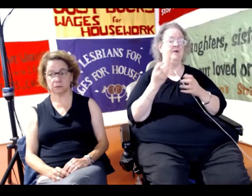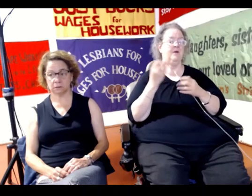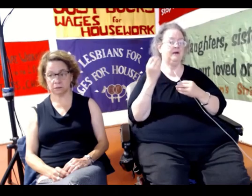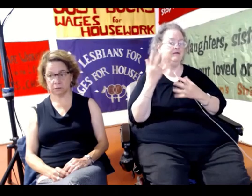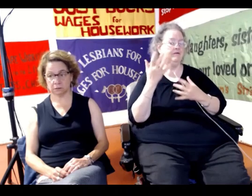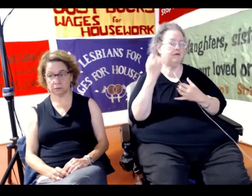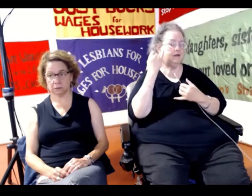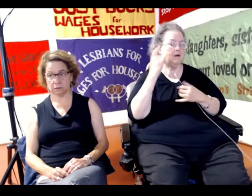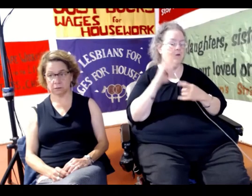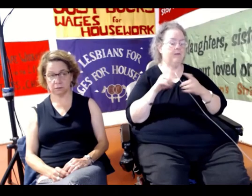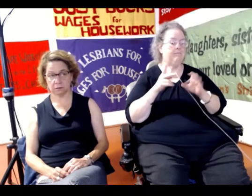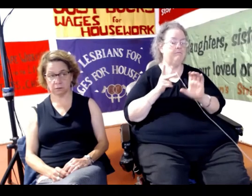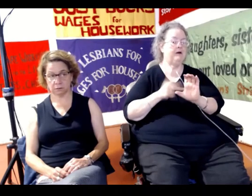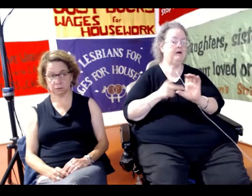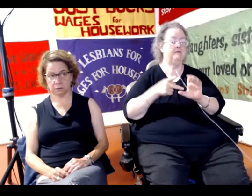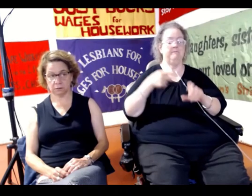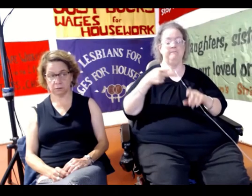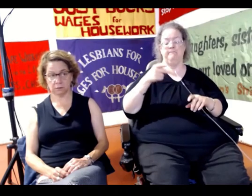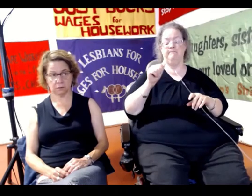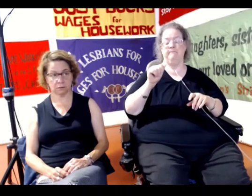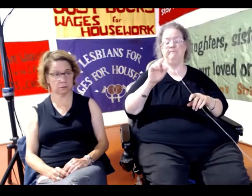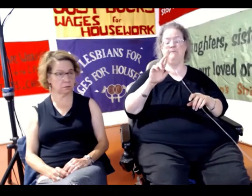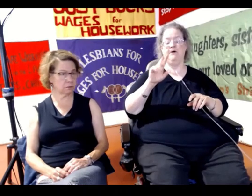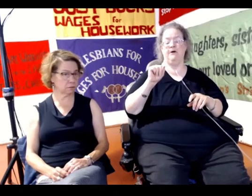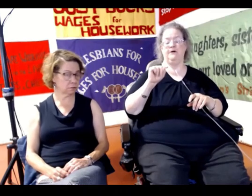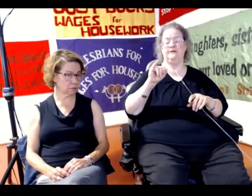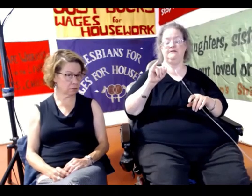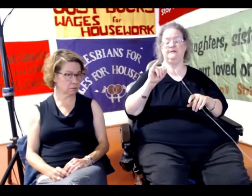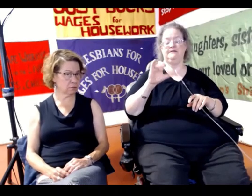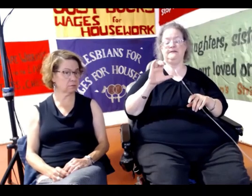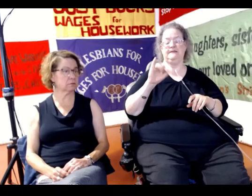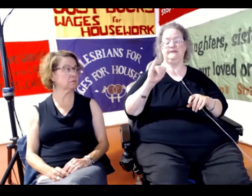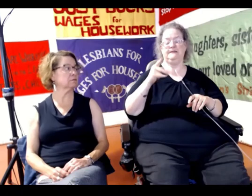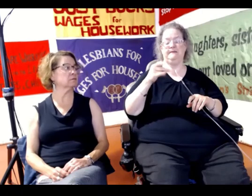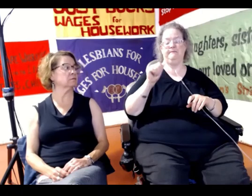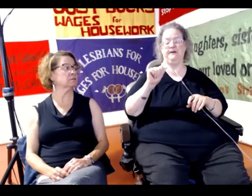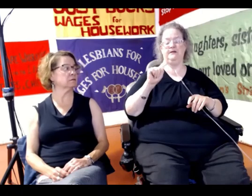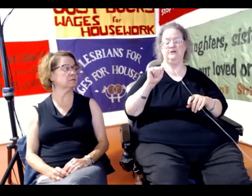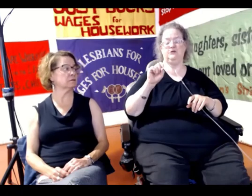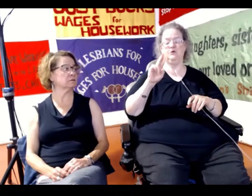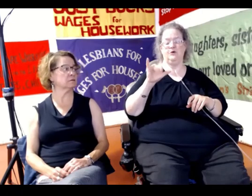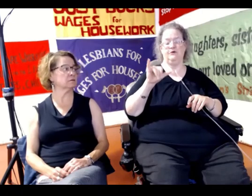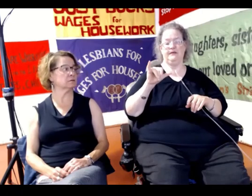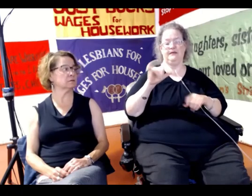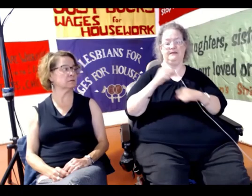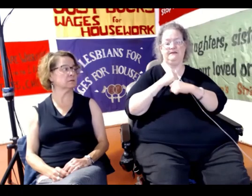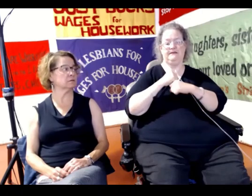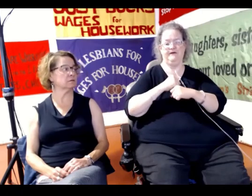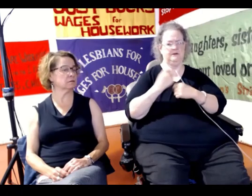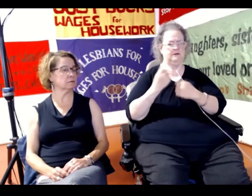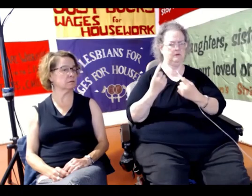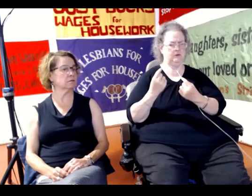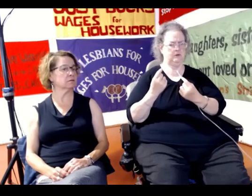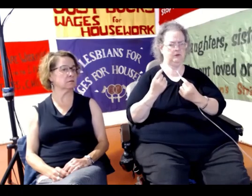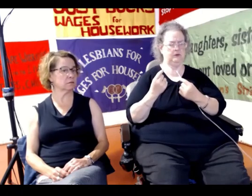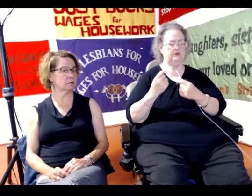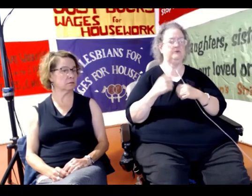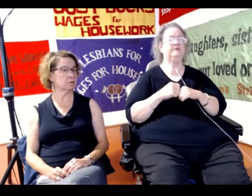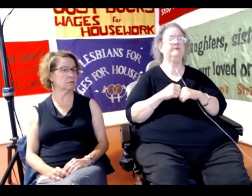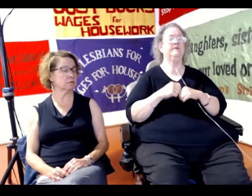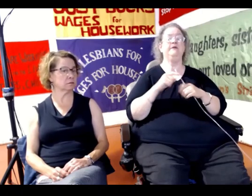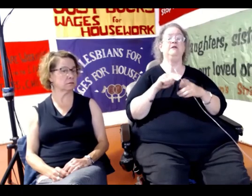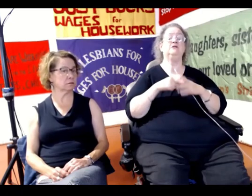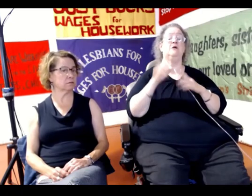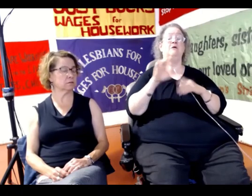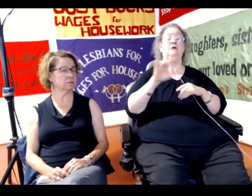participatory hubs do. Participatory Defense started about 20 years ago in San Jose,